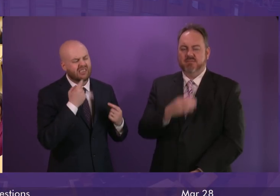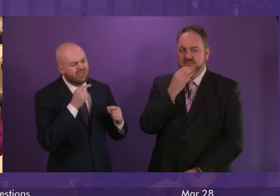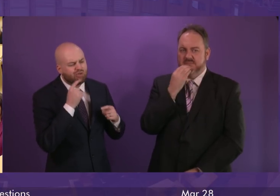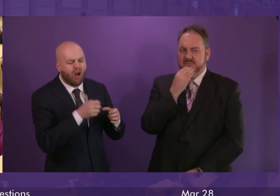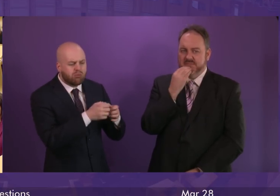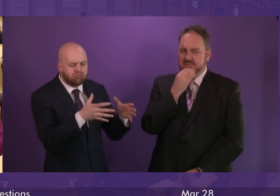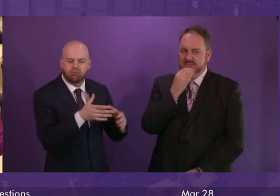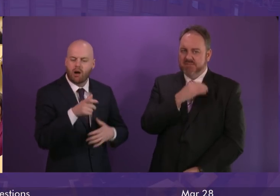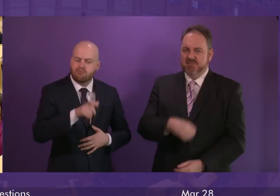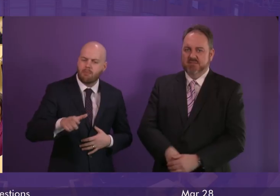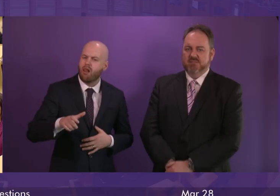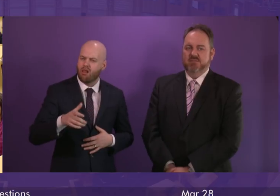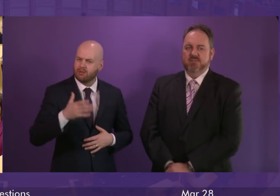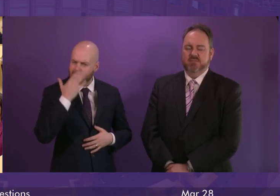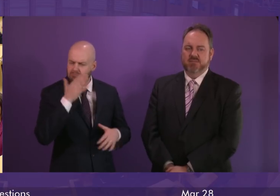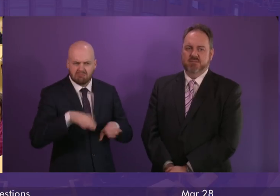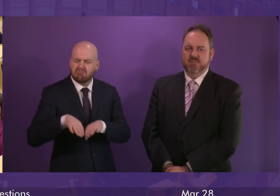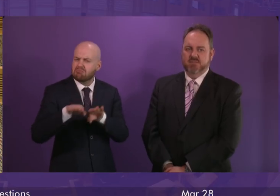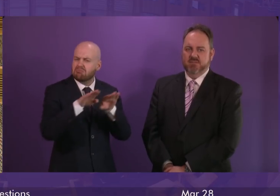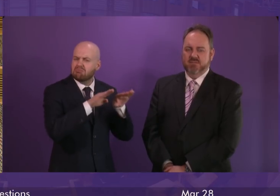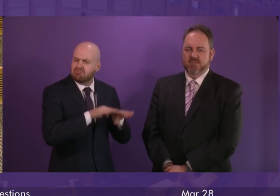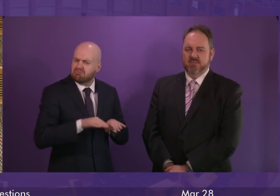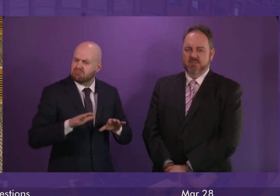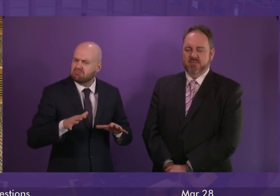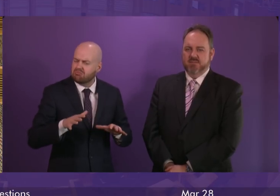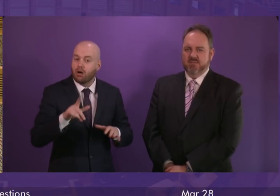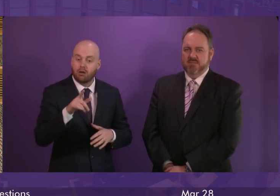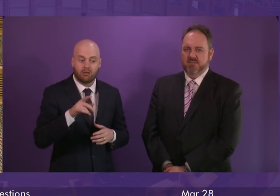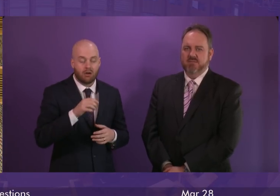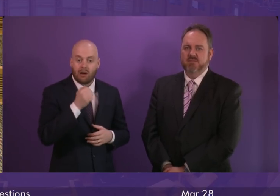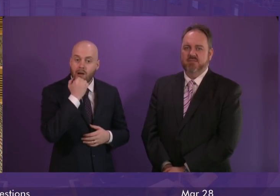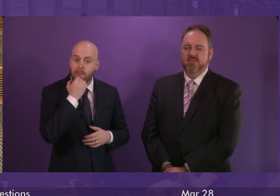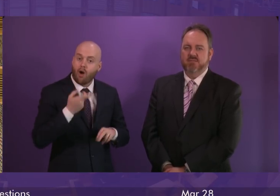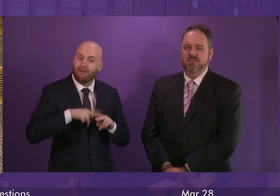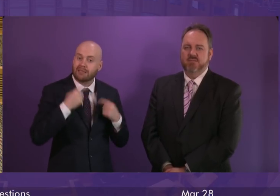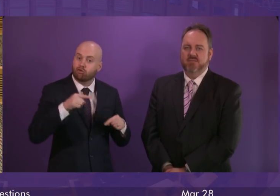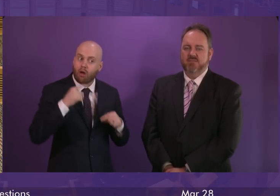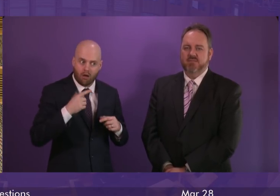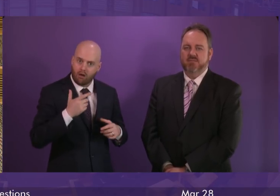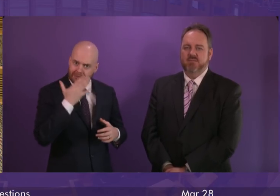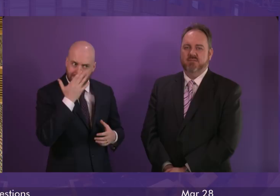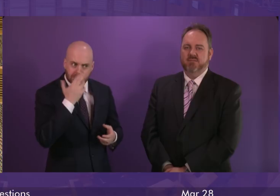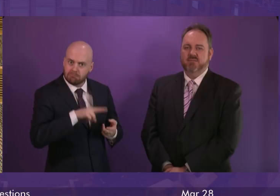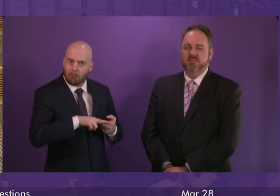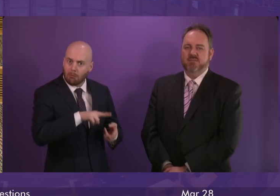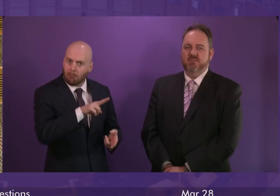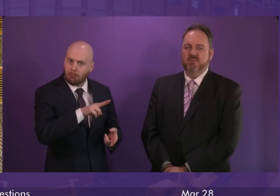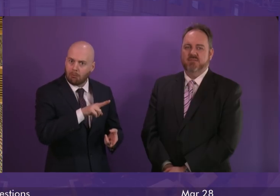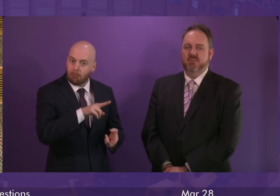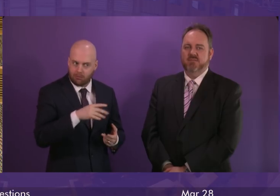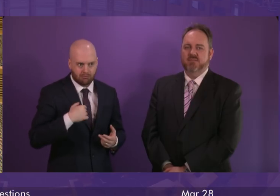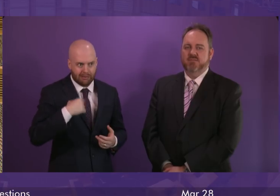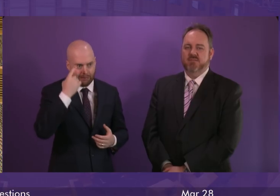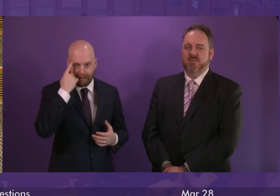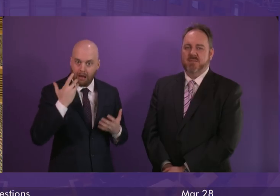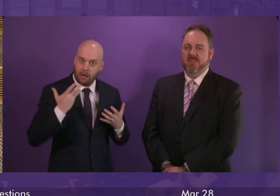stable. We also see teacher numbers overall increasing over the past few years. I think we've got the highest number of teachers